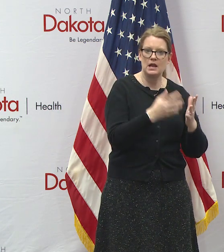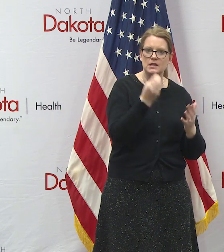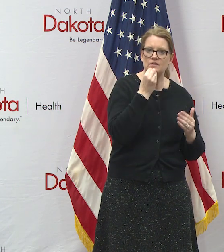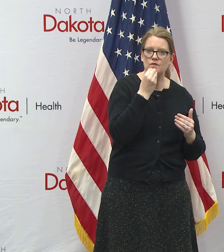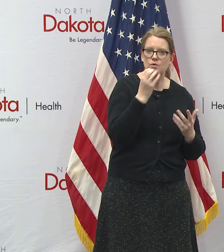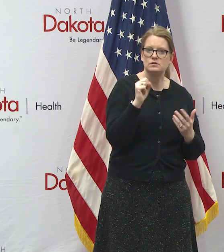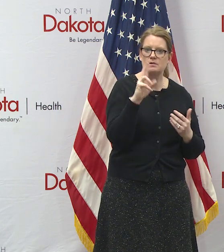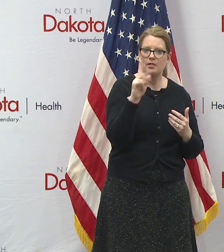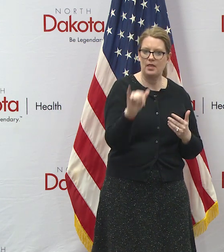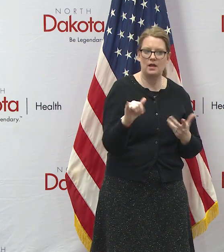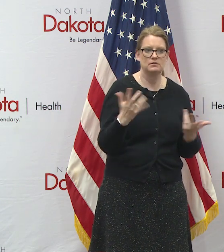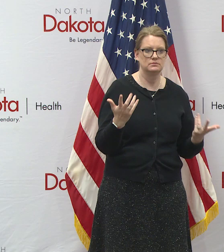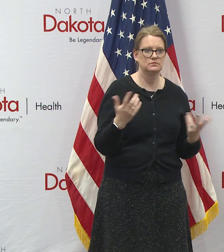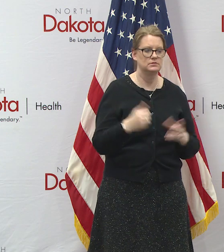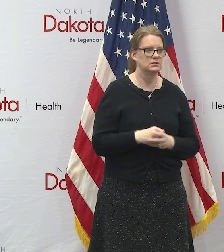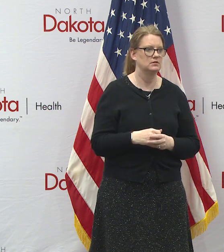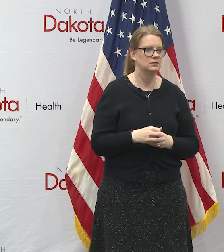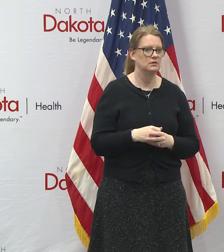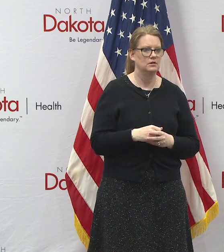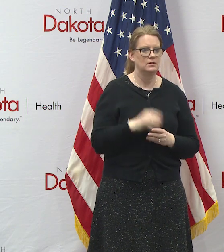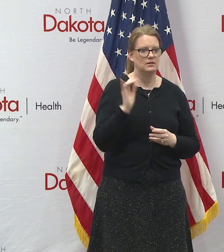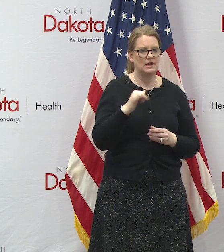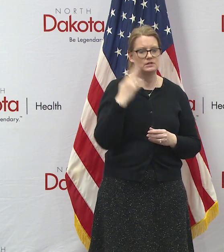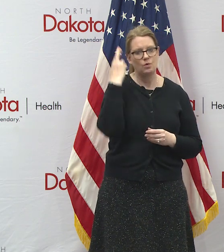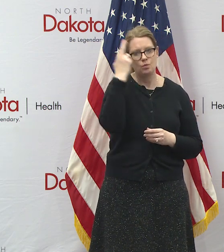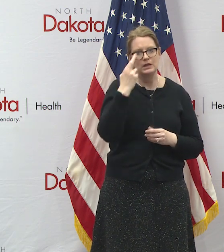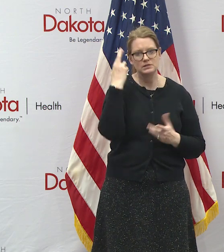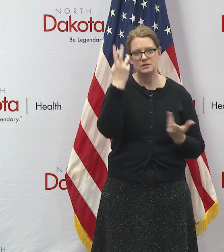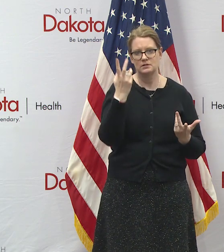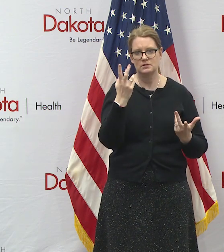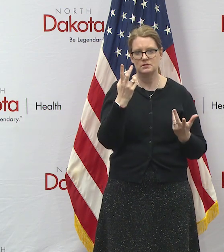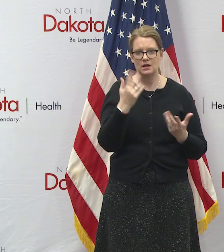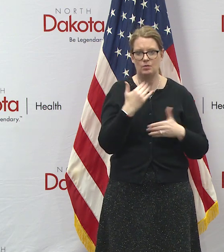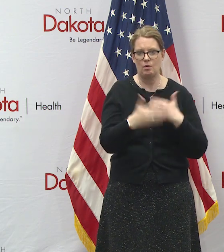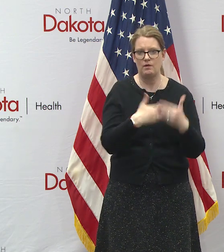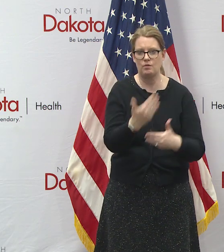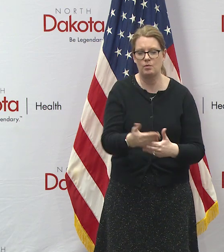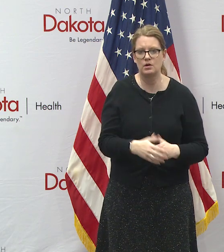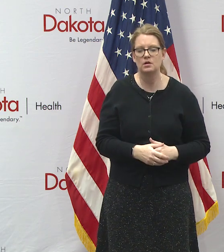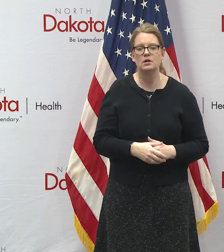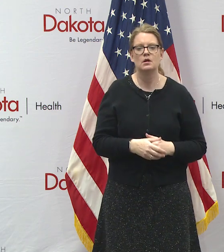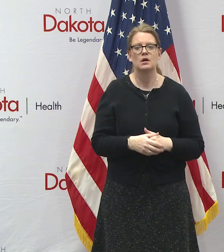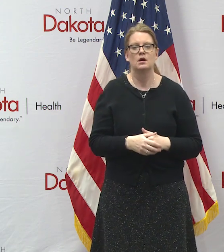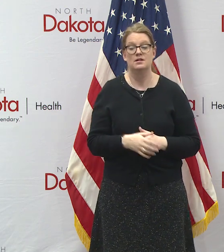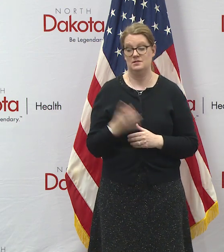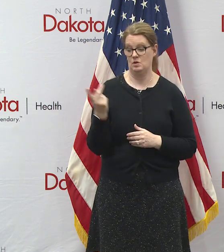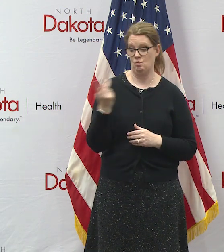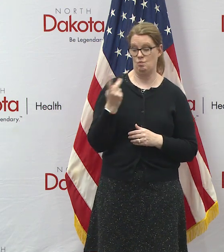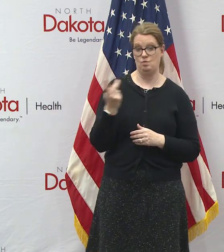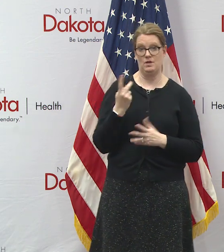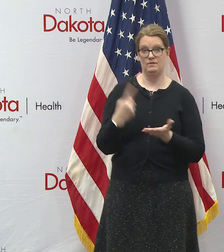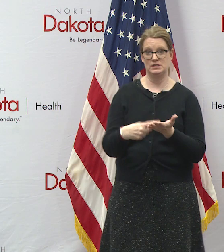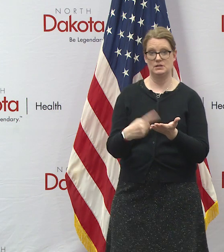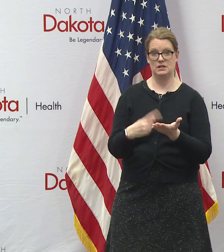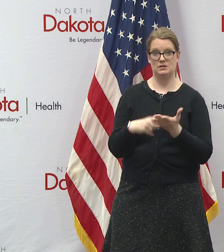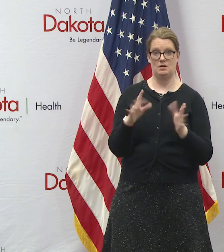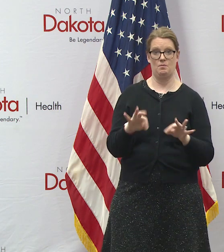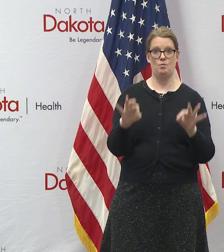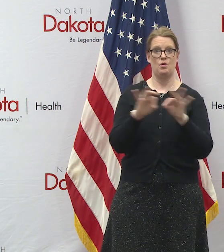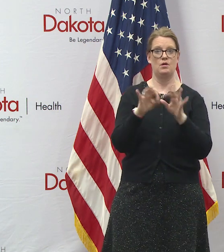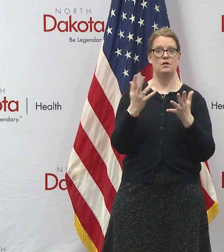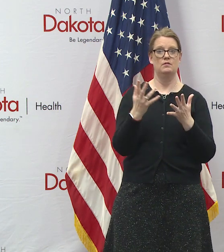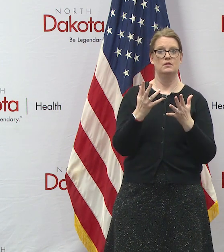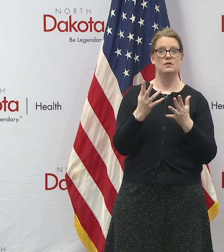chain coming in uh so that's why that's why we're doing this but i would say you've also heard brent and i talk a lot about the importance of